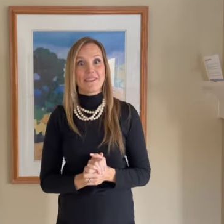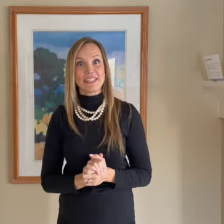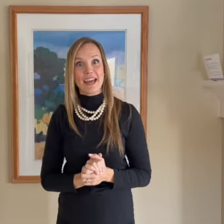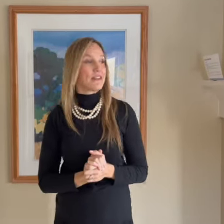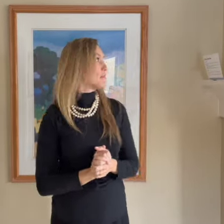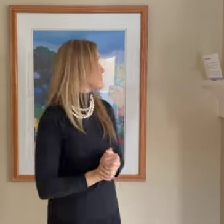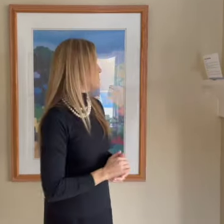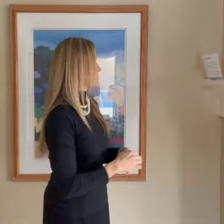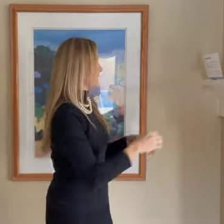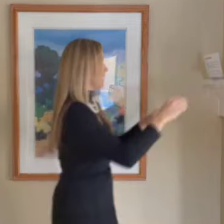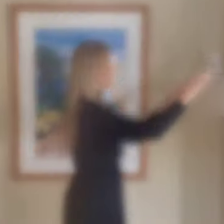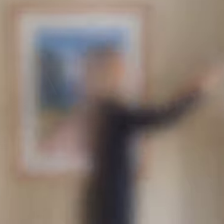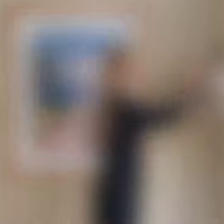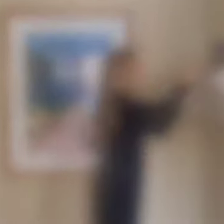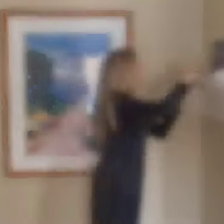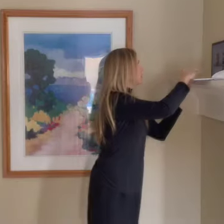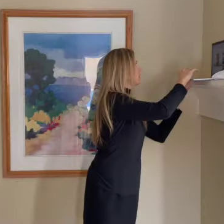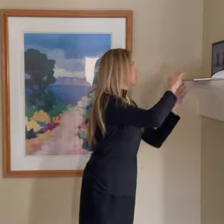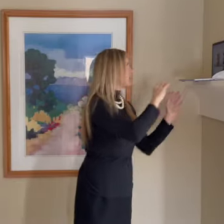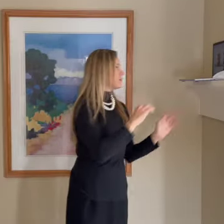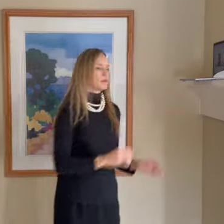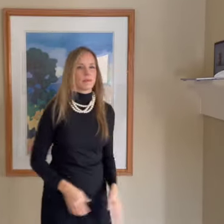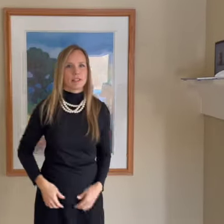together with the music. Okay, here we go. One more time.